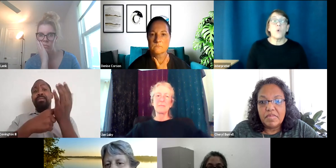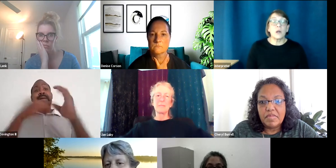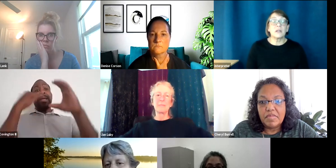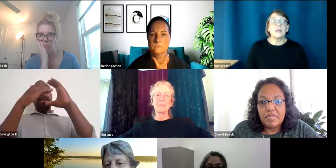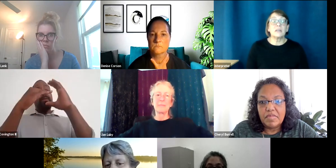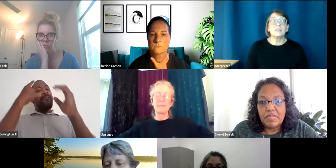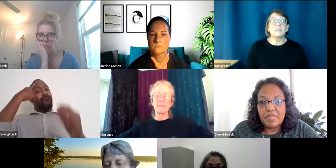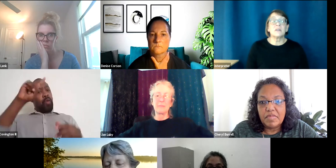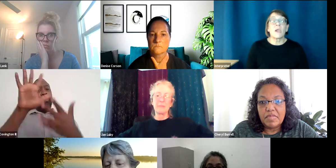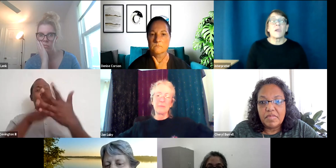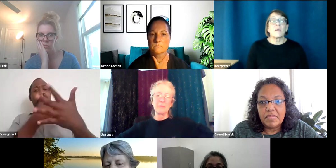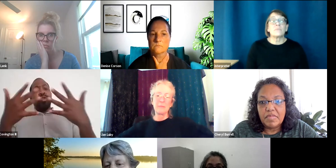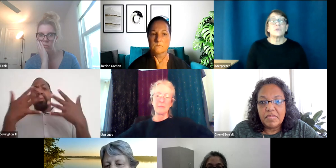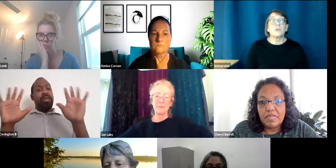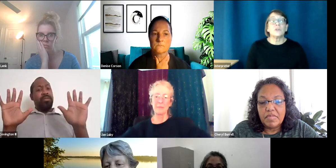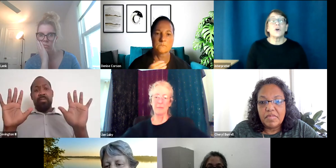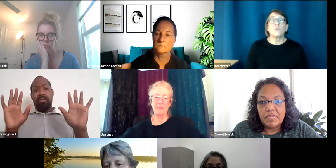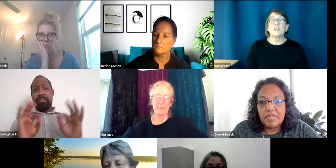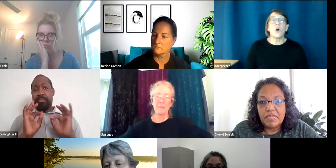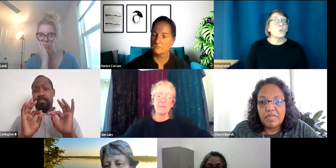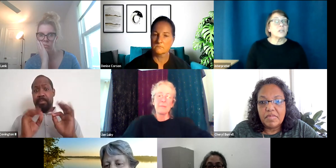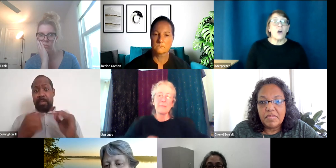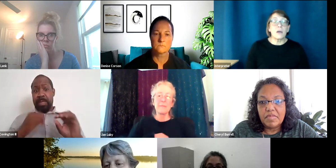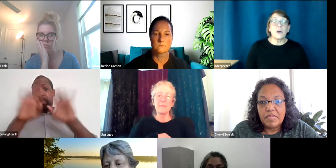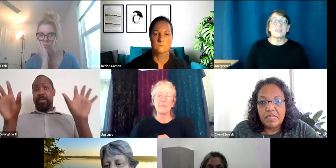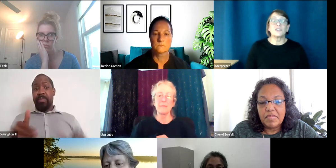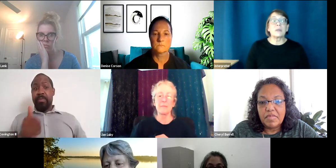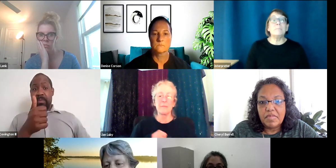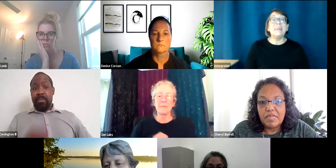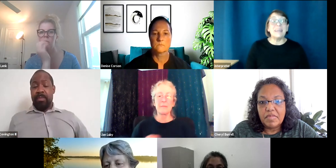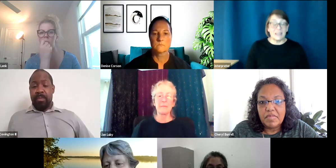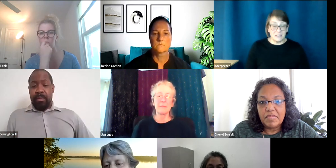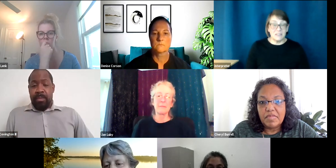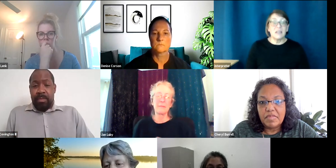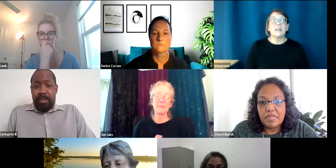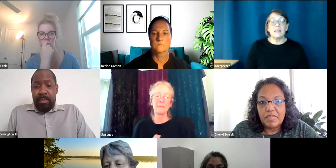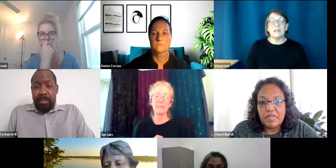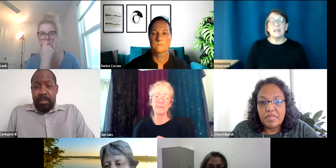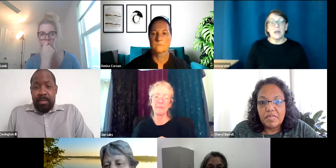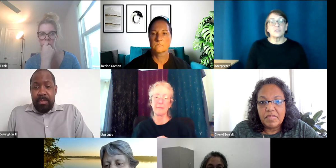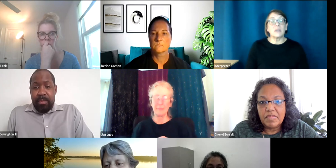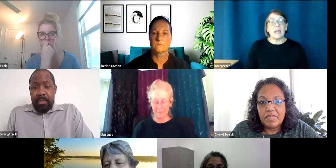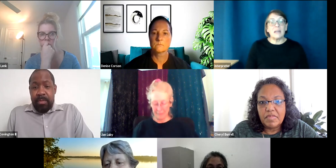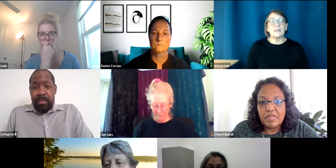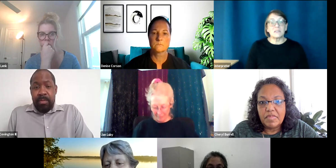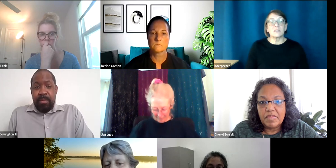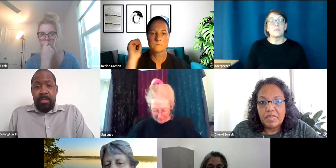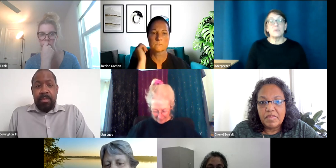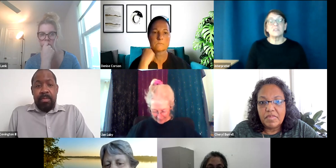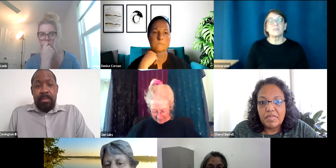important is, you know, we can only talk about scheduling meetings in emails. We cannot discuss the business